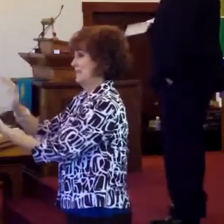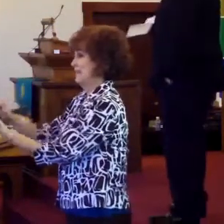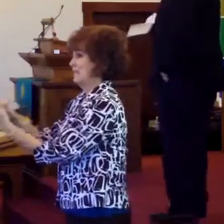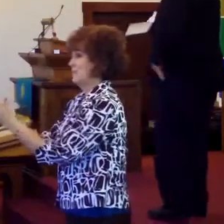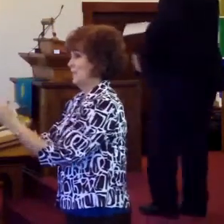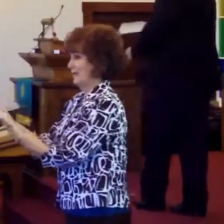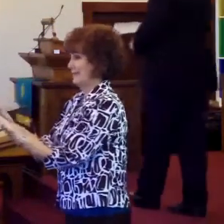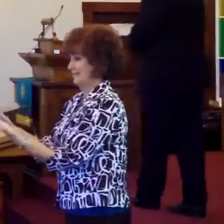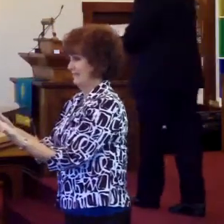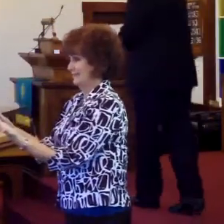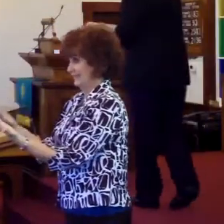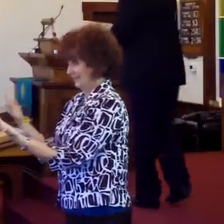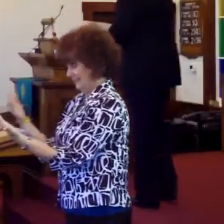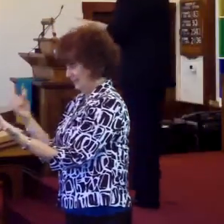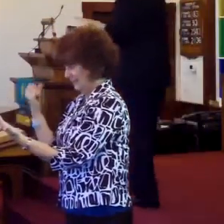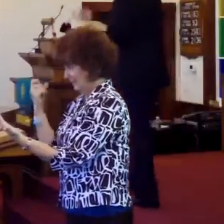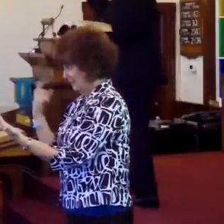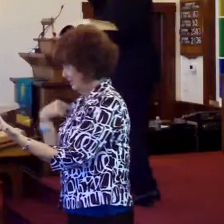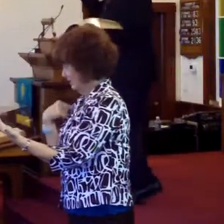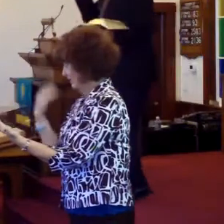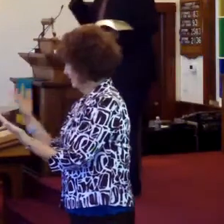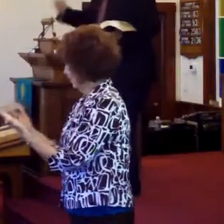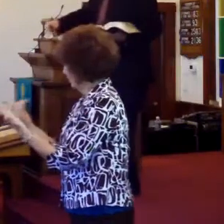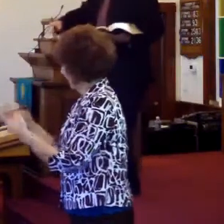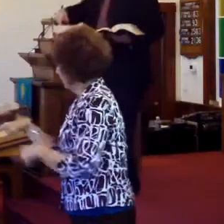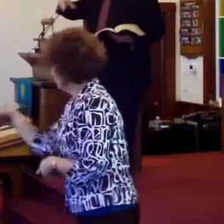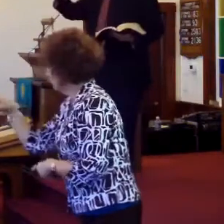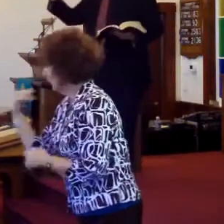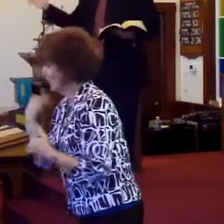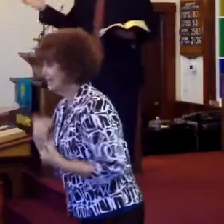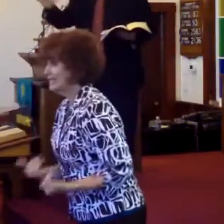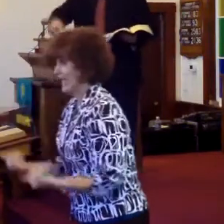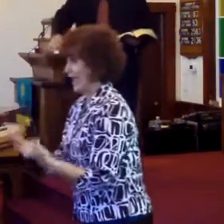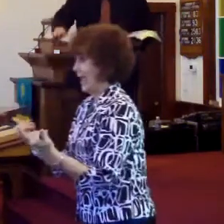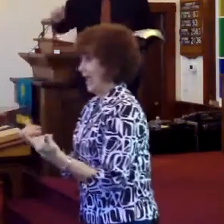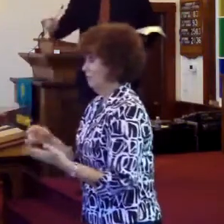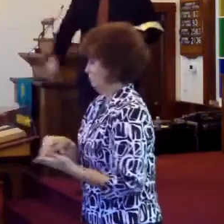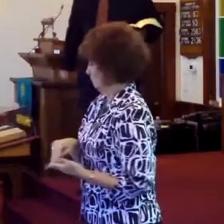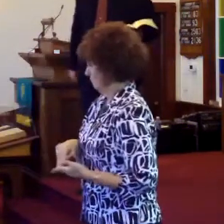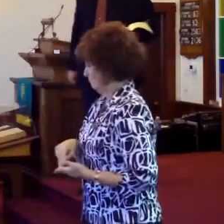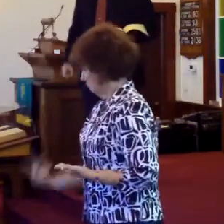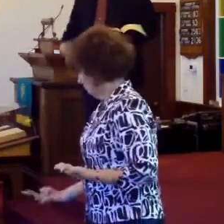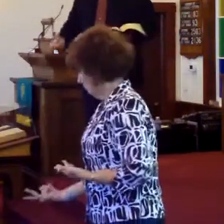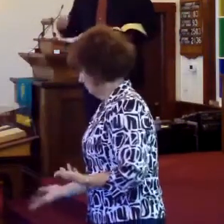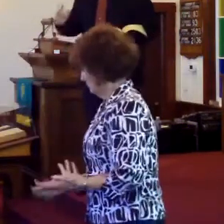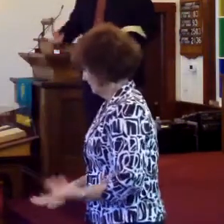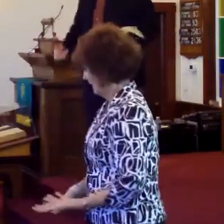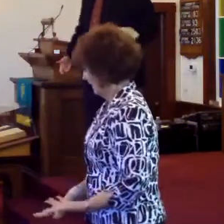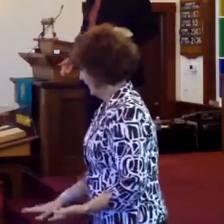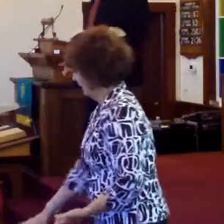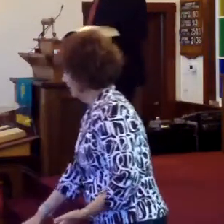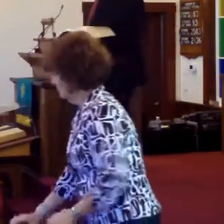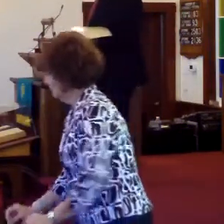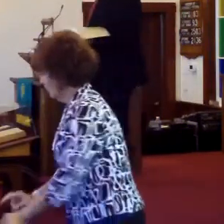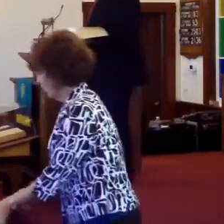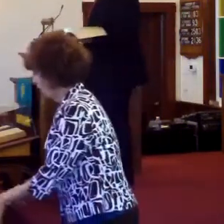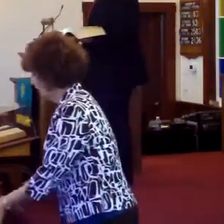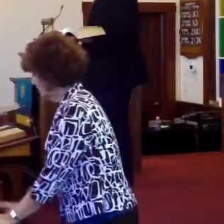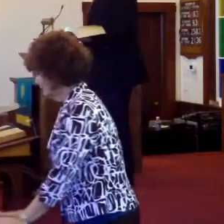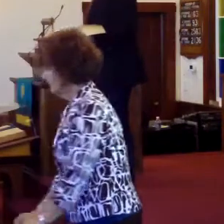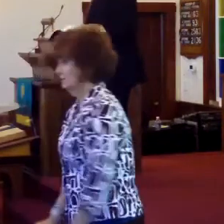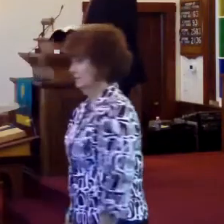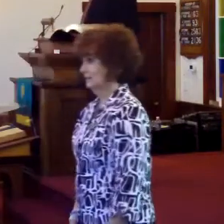Y'all with me? If something were to happen to you right now, you were to follow over, and when we checked, you didn't have a pulse?